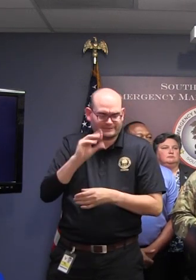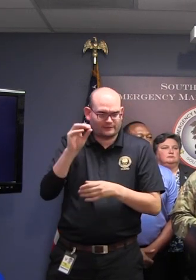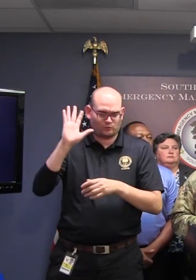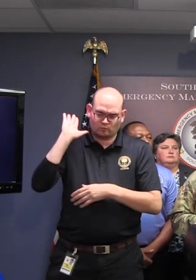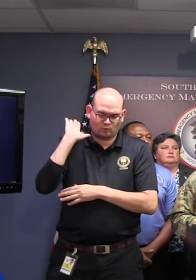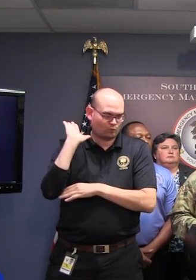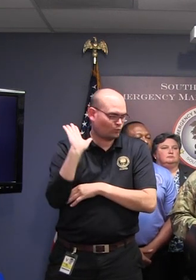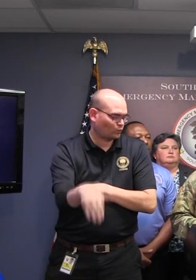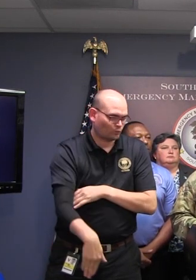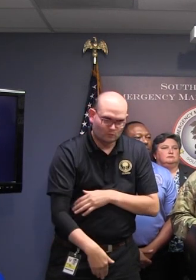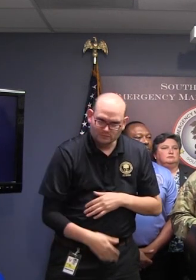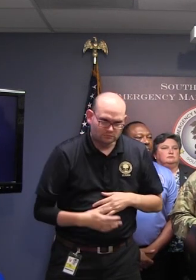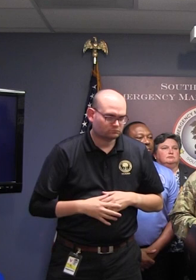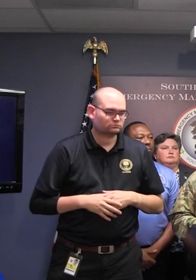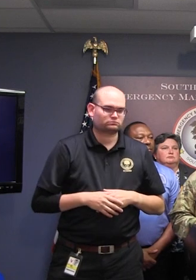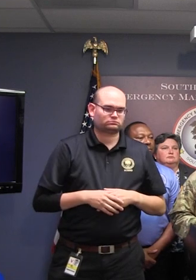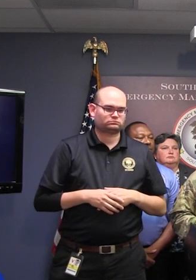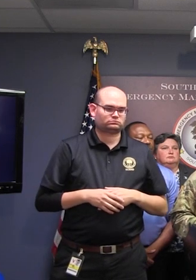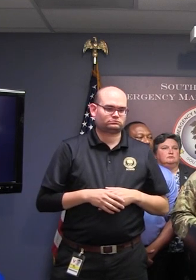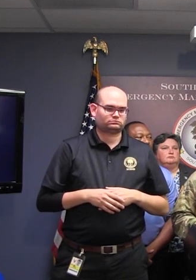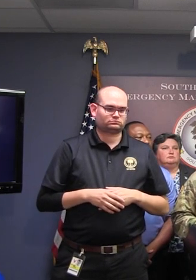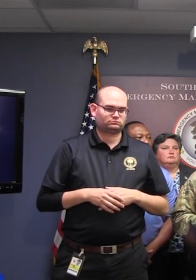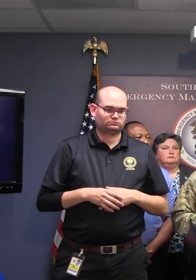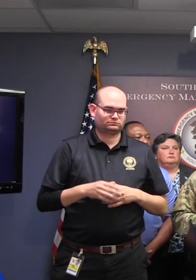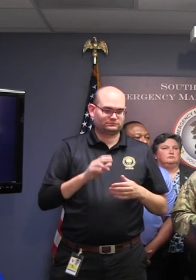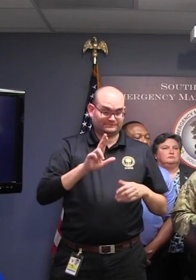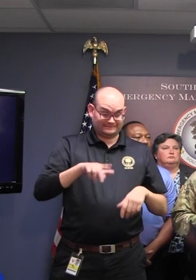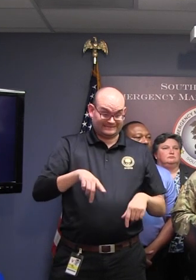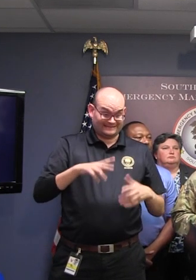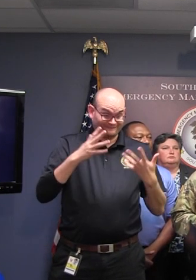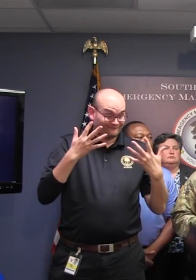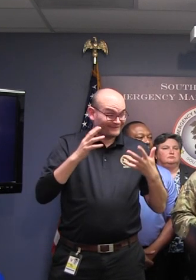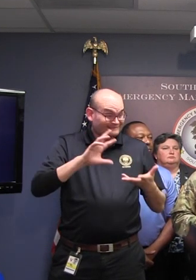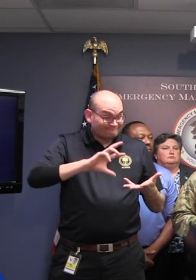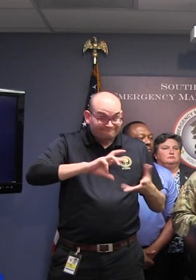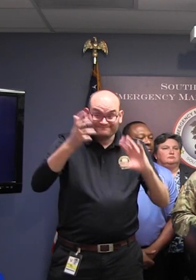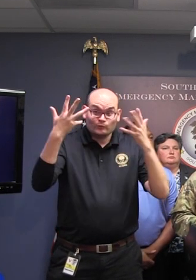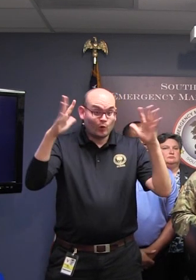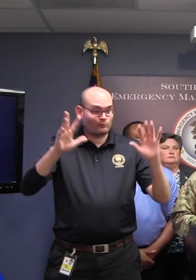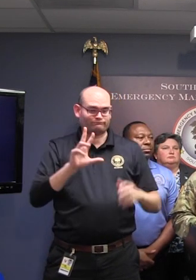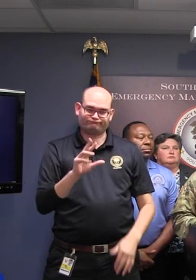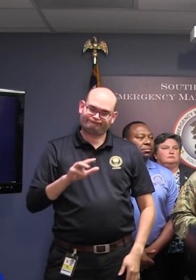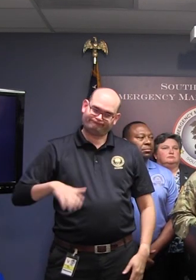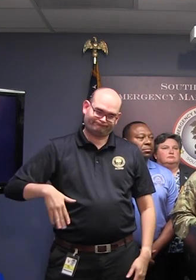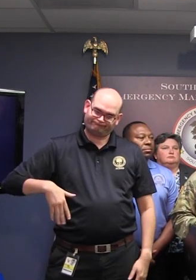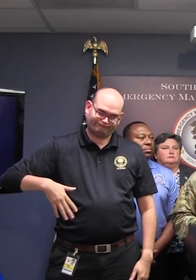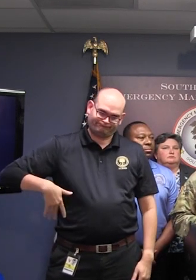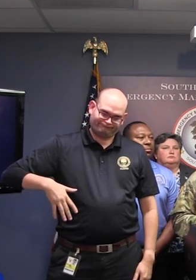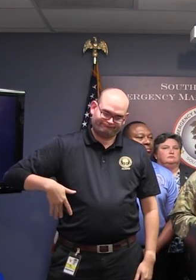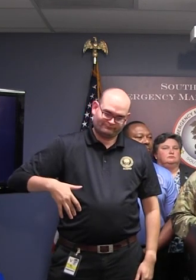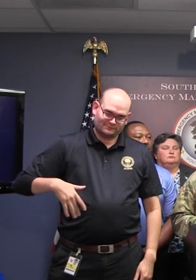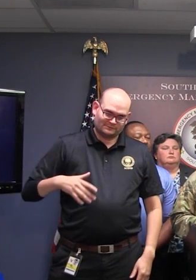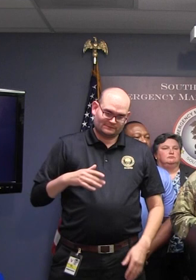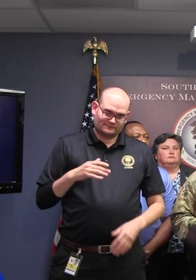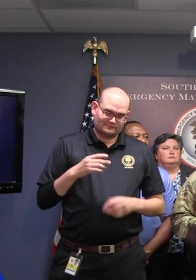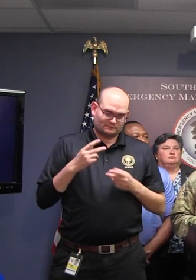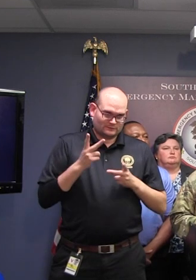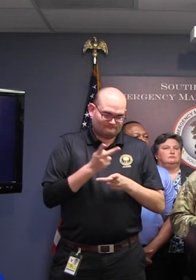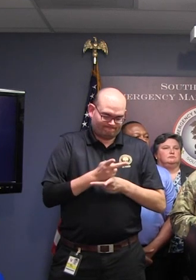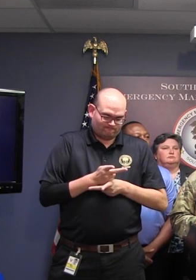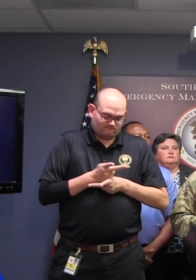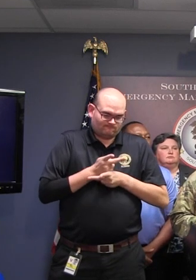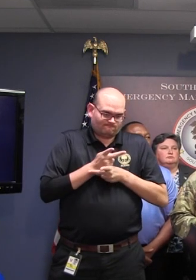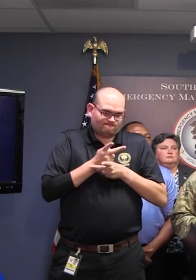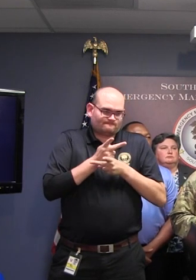We're not declaring this disaster over. However, we are taking a very cautious approach, and we will remain